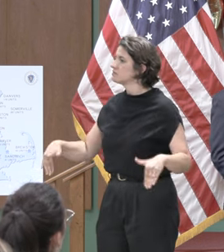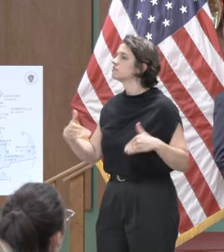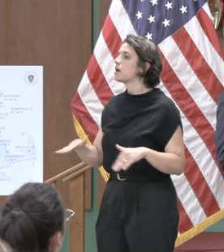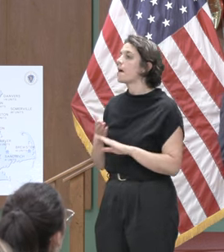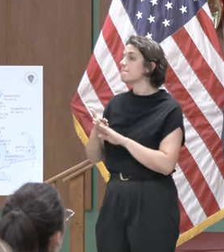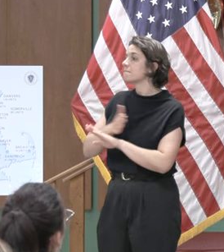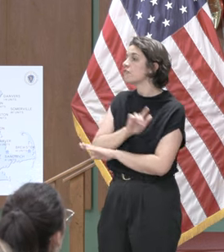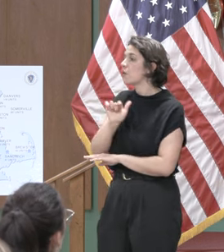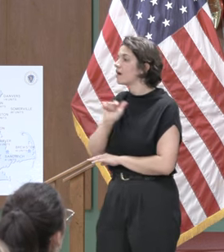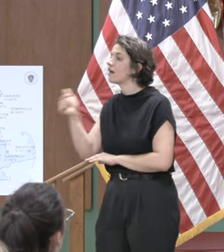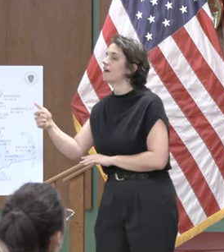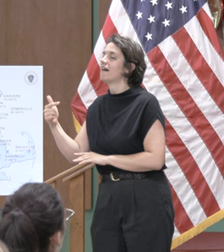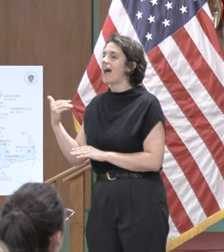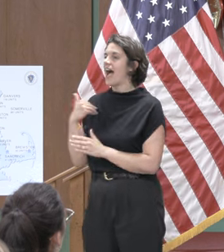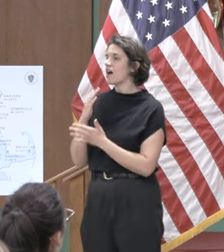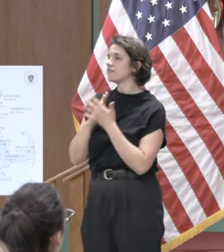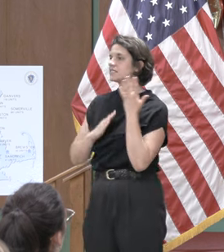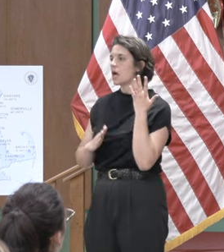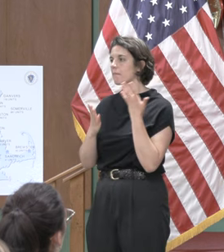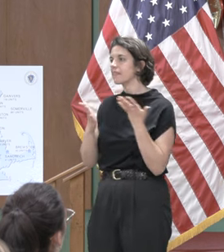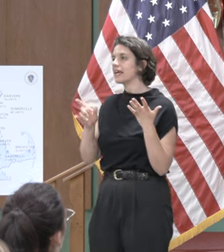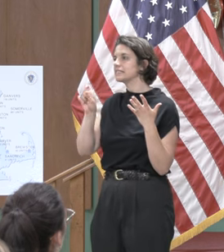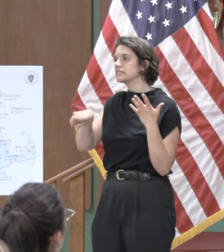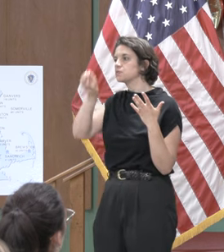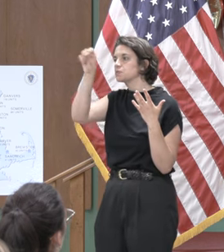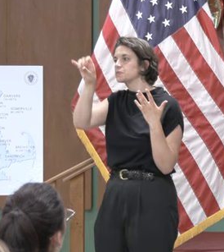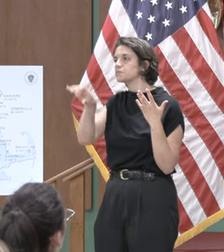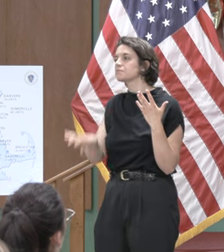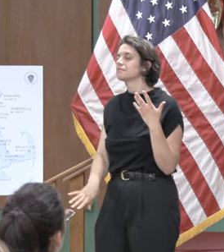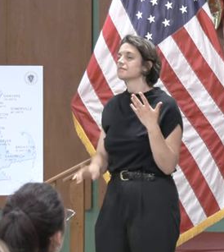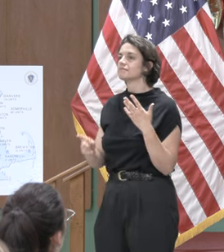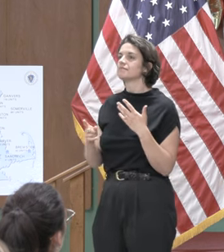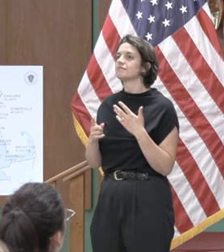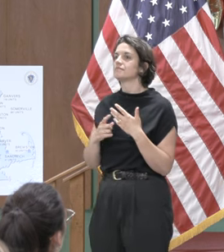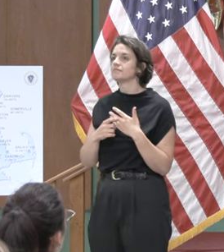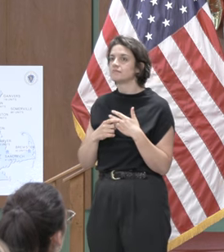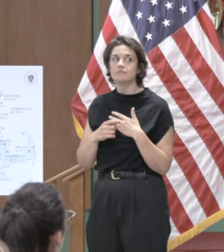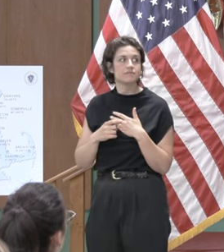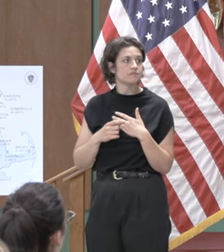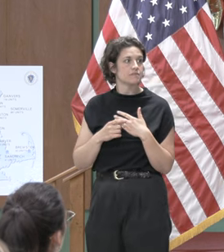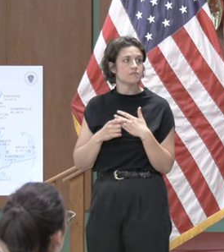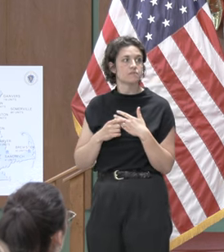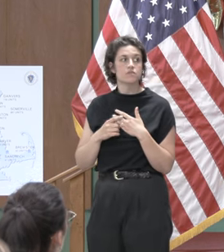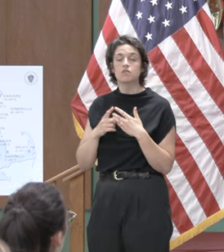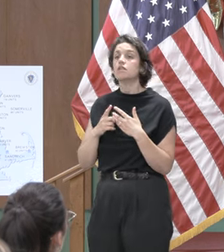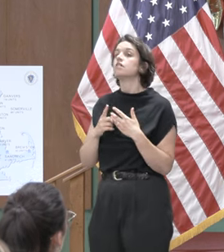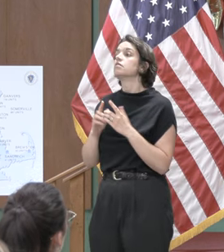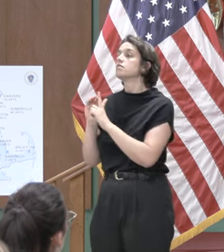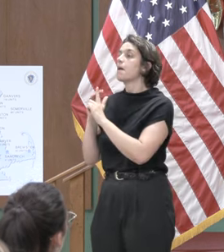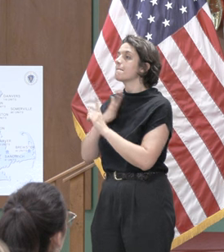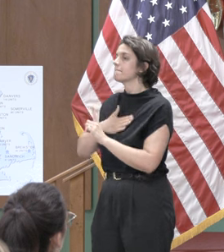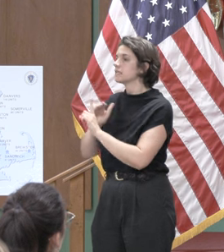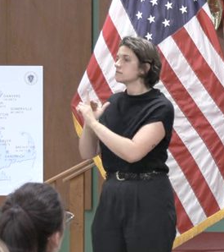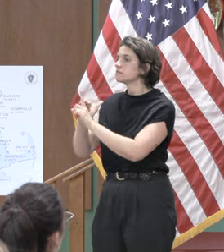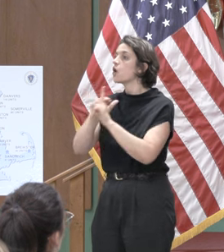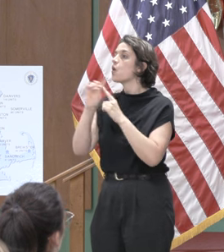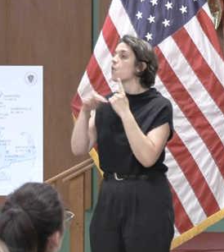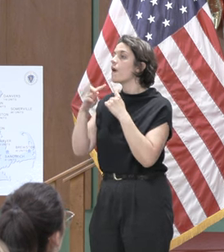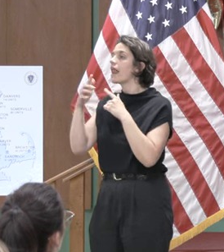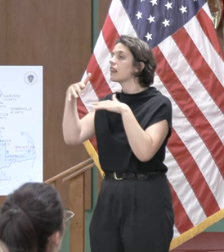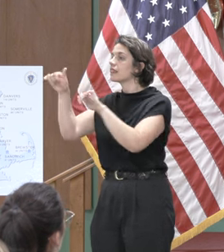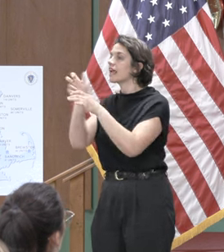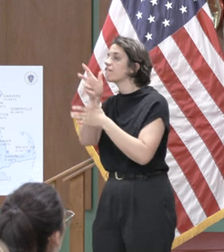i have some housekeeping i have been asked to remind everyone when you leave the parking area please